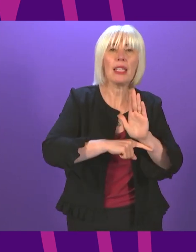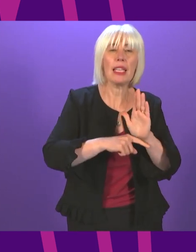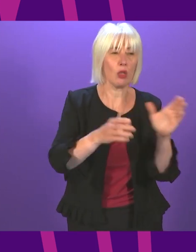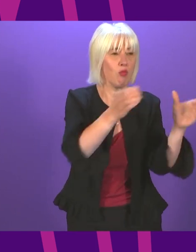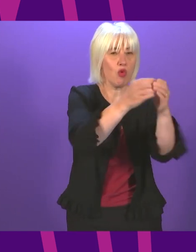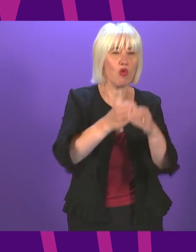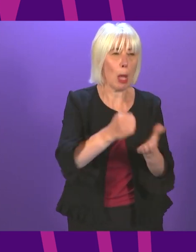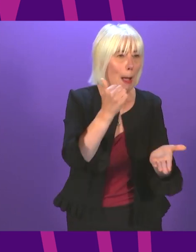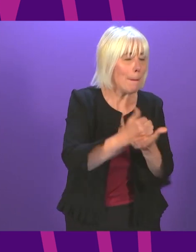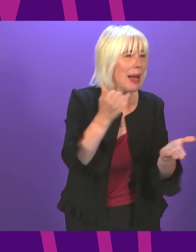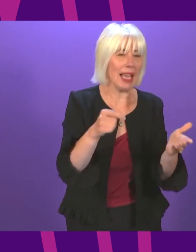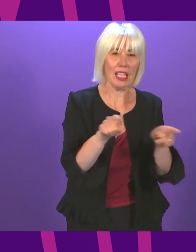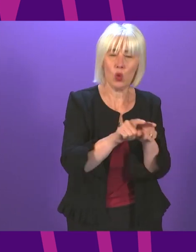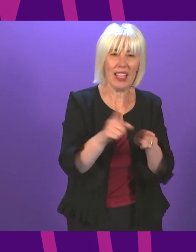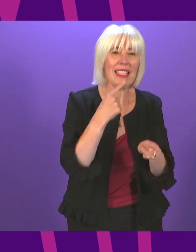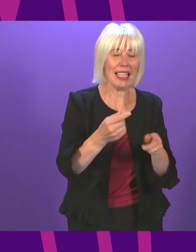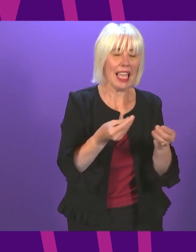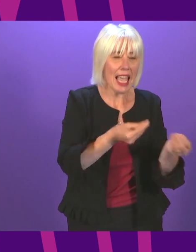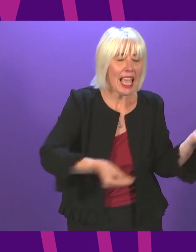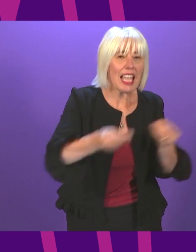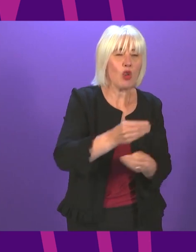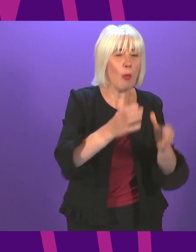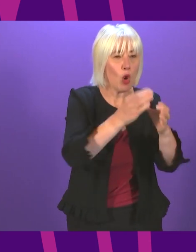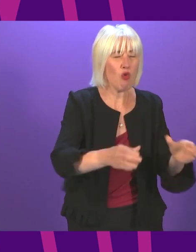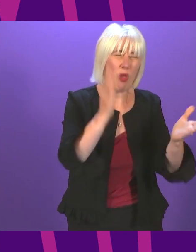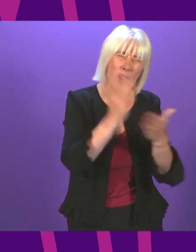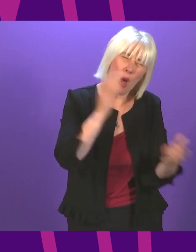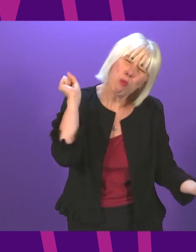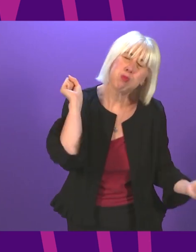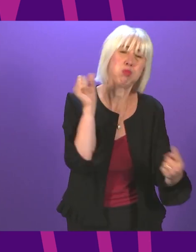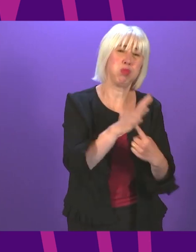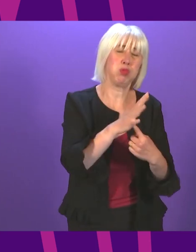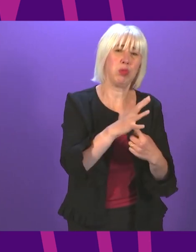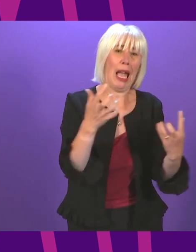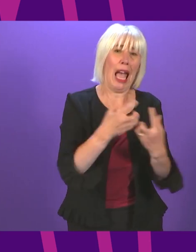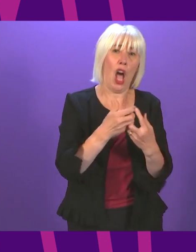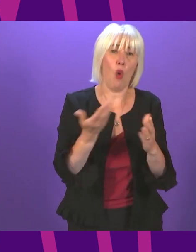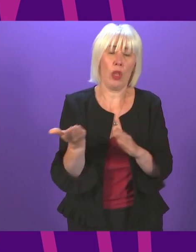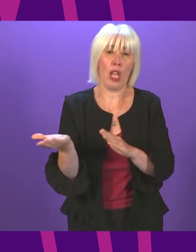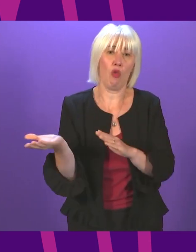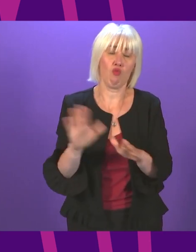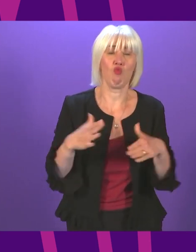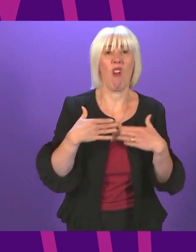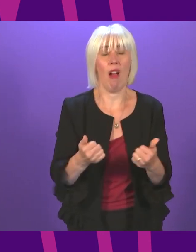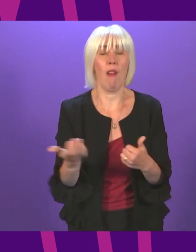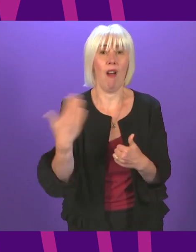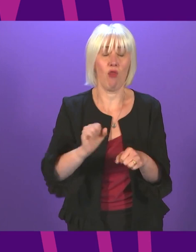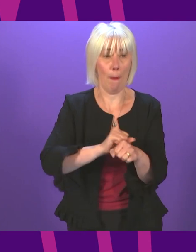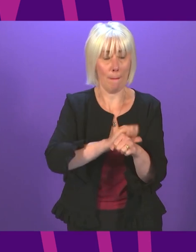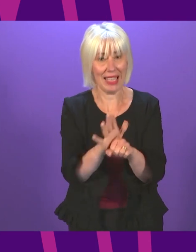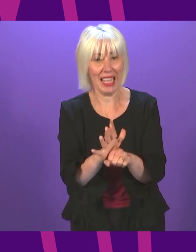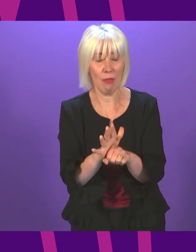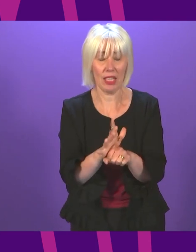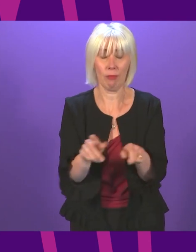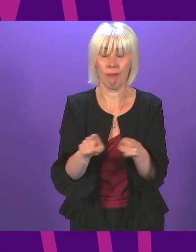are all absolutely adamant that economic growth is vital to recovery from the pandemic. Indeed that was a view that seemed to be expressed